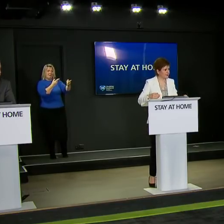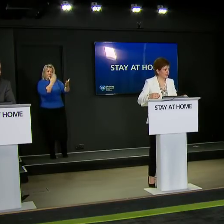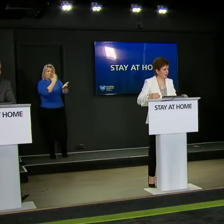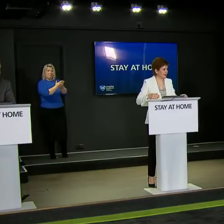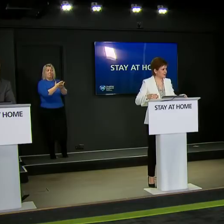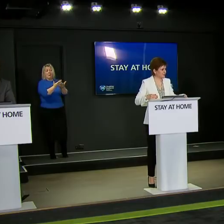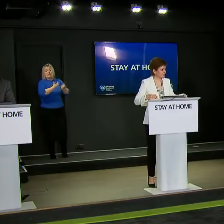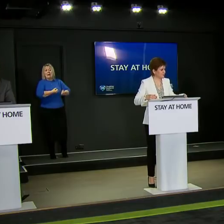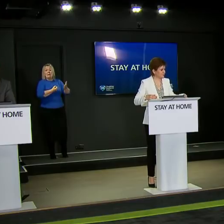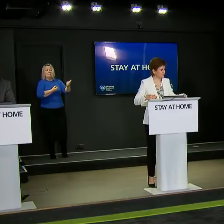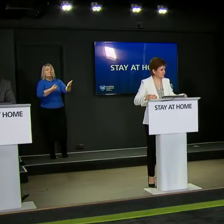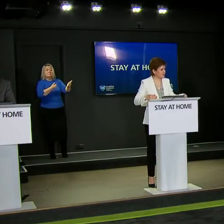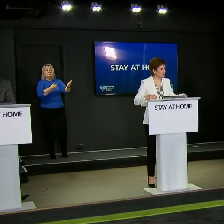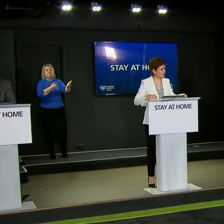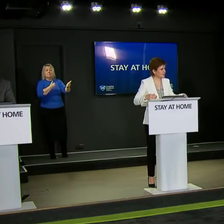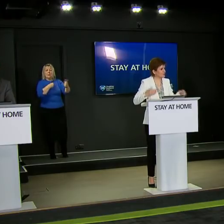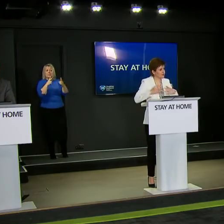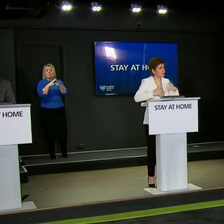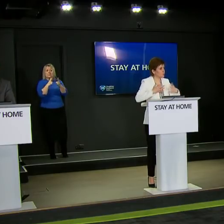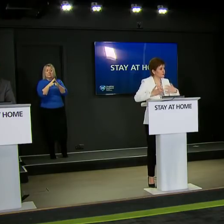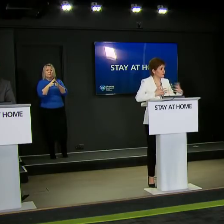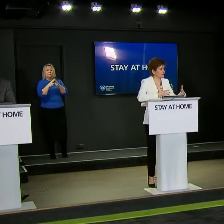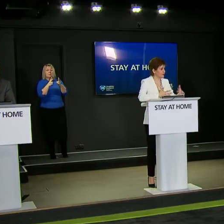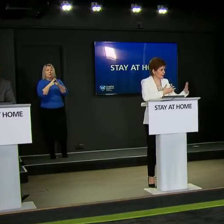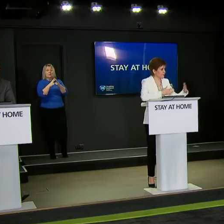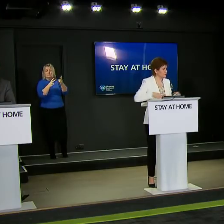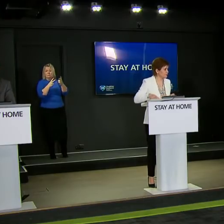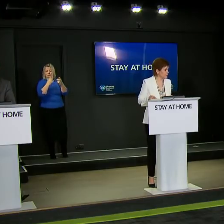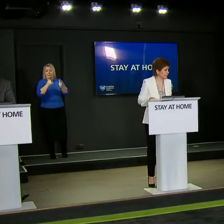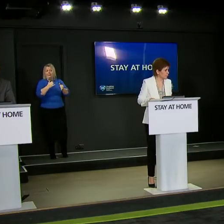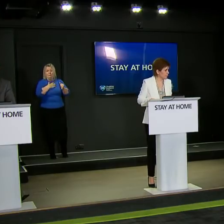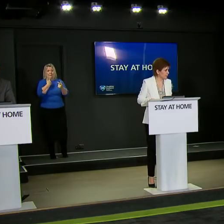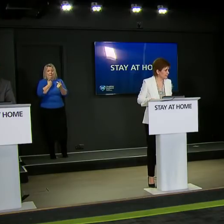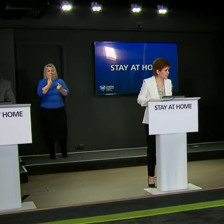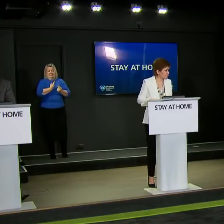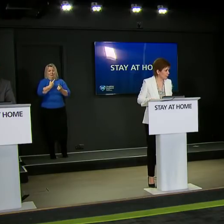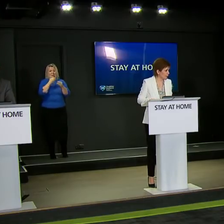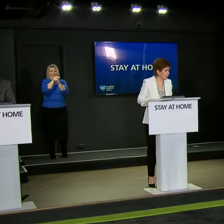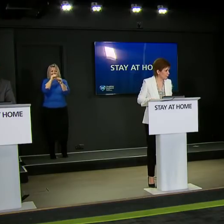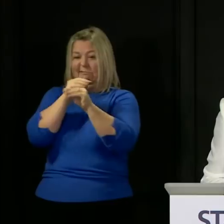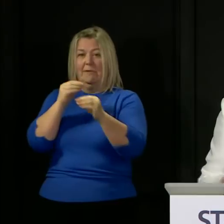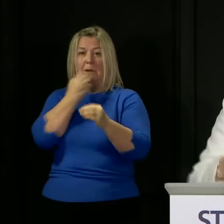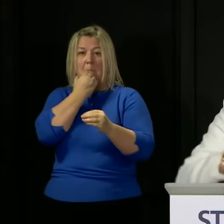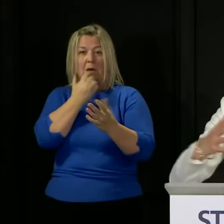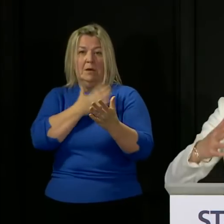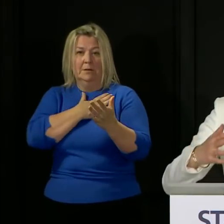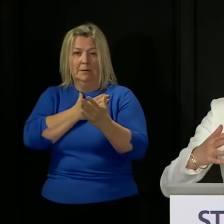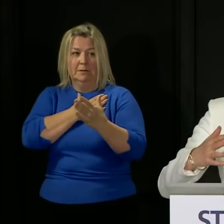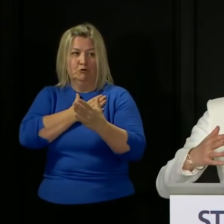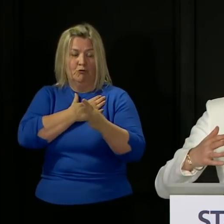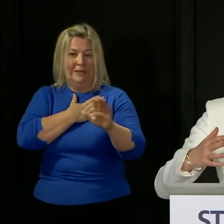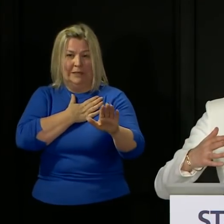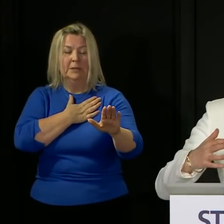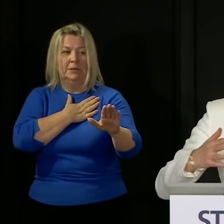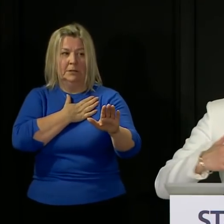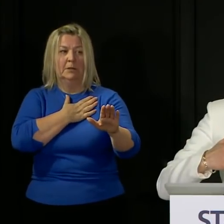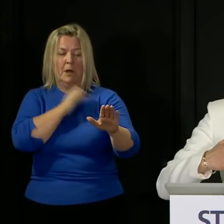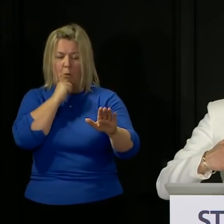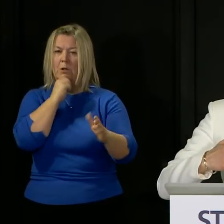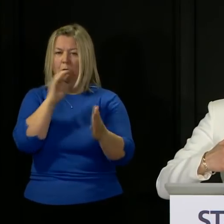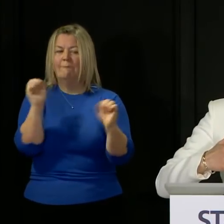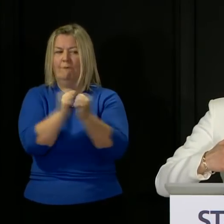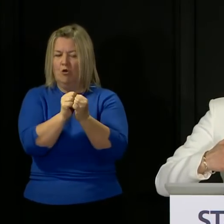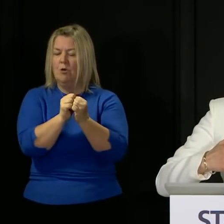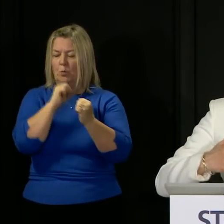I haven't mistakenly transposed a figure or anything so if it's alright we'll come back to you on that point but we should obviously see the